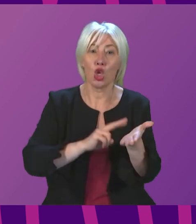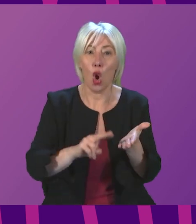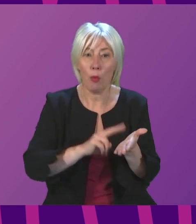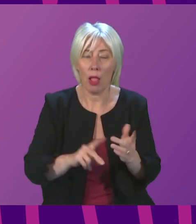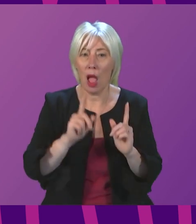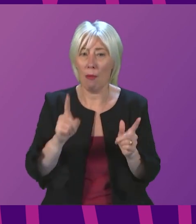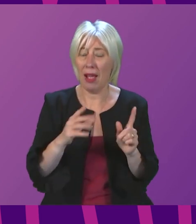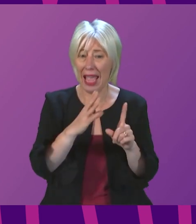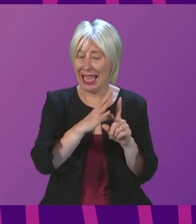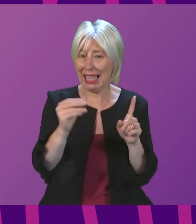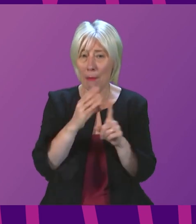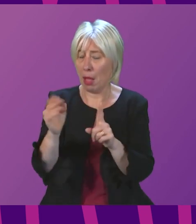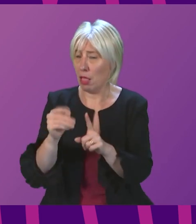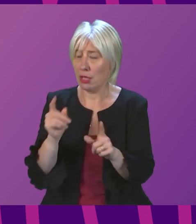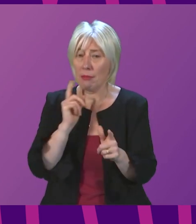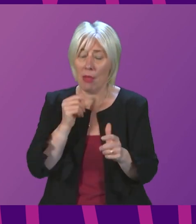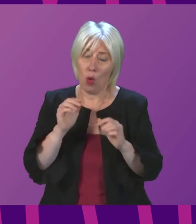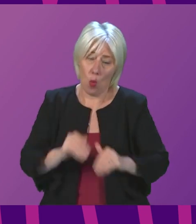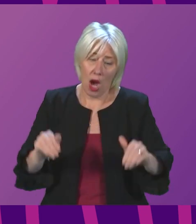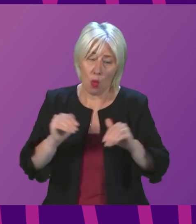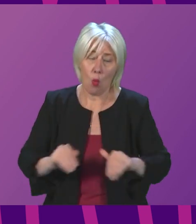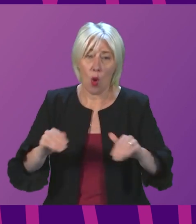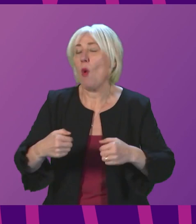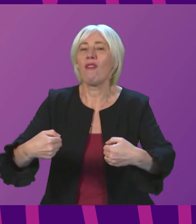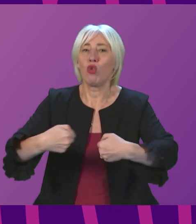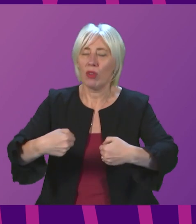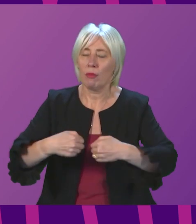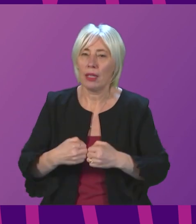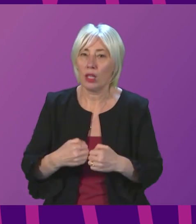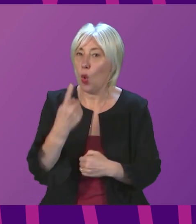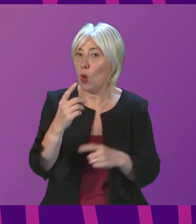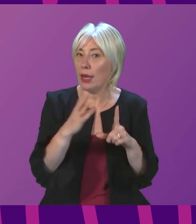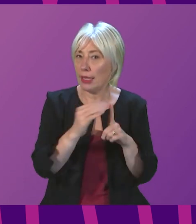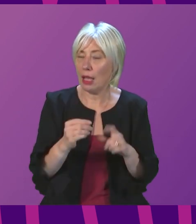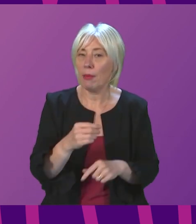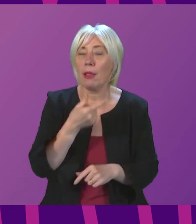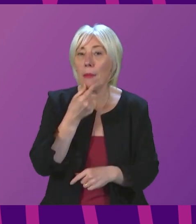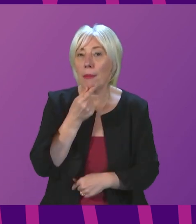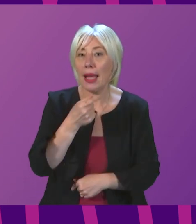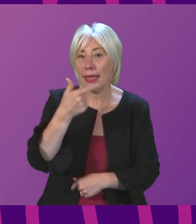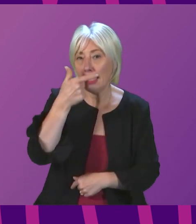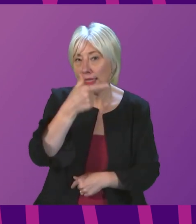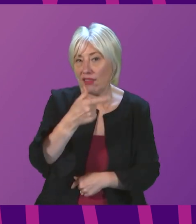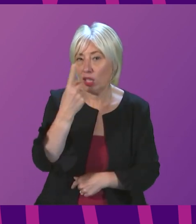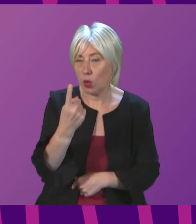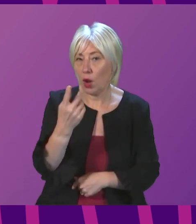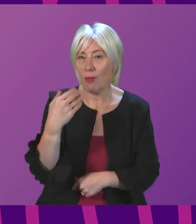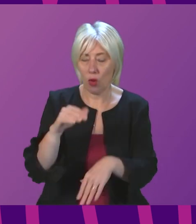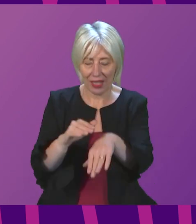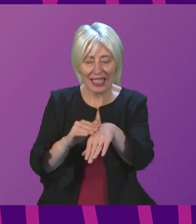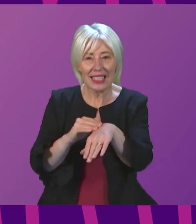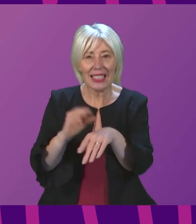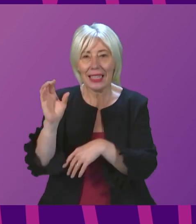examples of people having to wait too long for treatment. Here is just one. A 71-year-old man, who has previously had skin cancer,